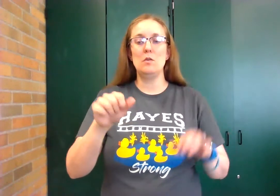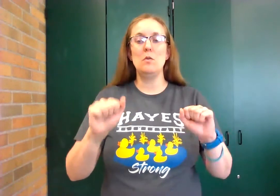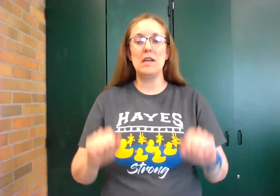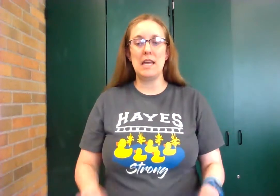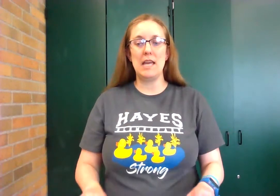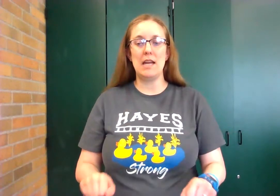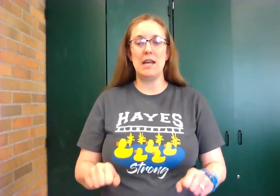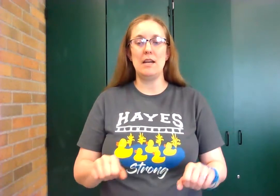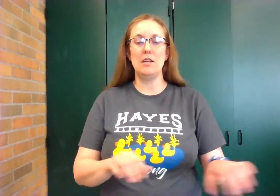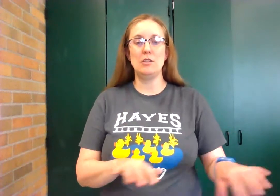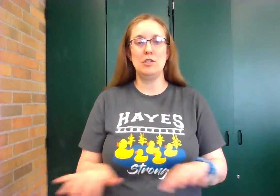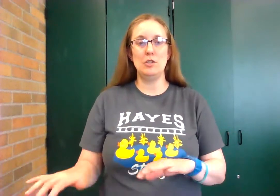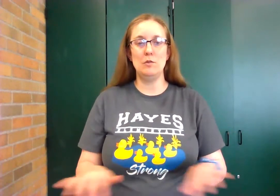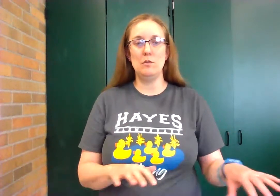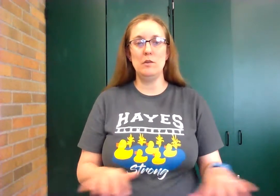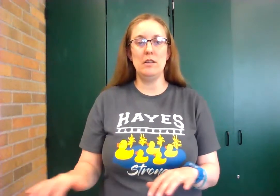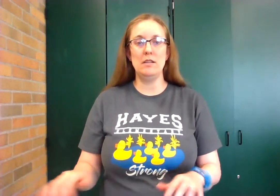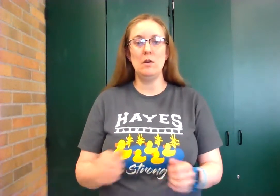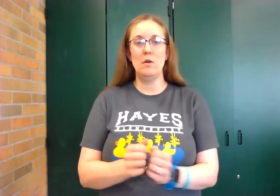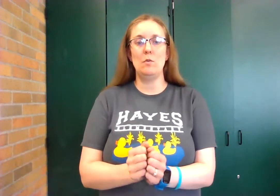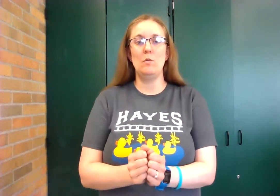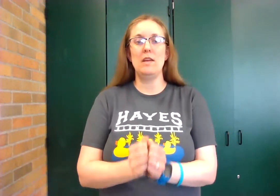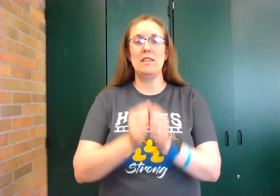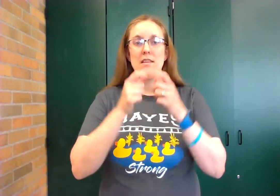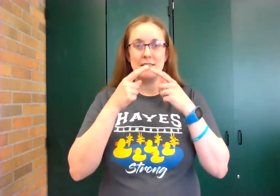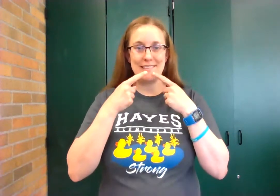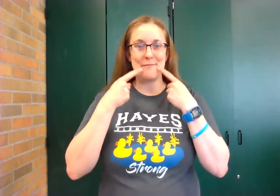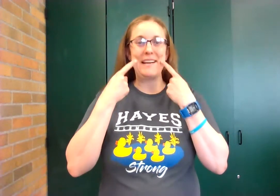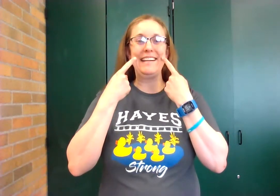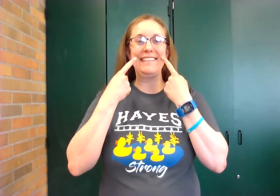can do it with a smile